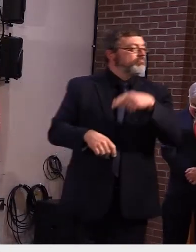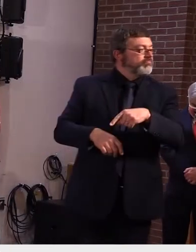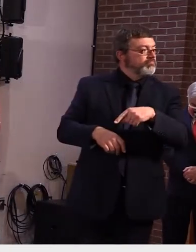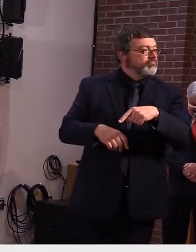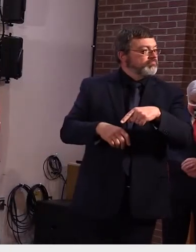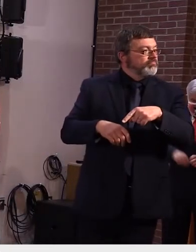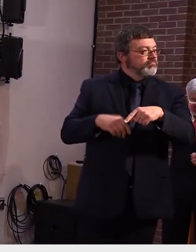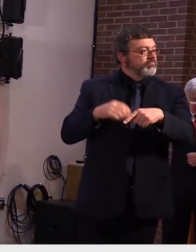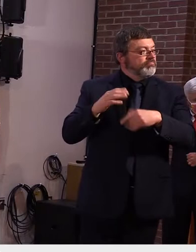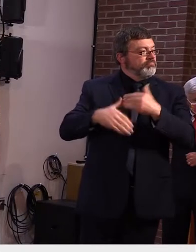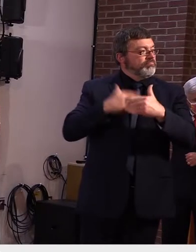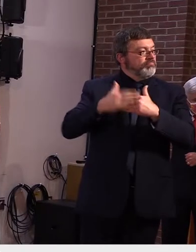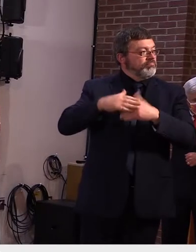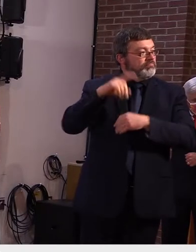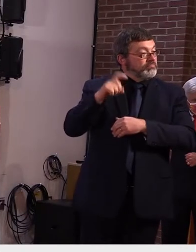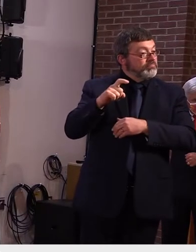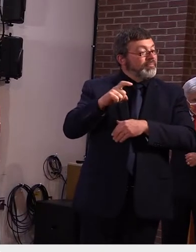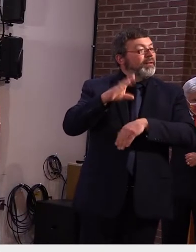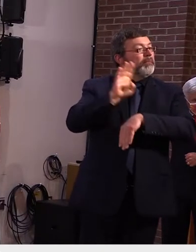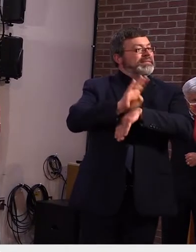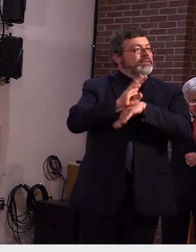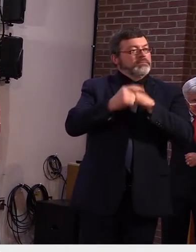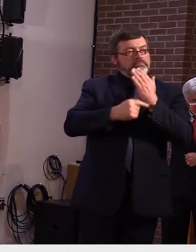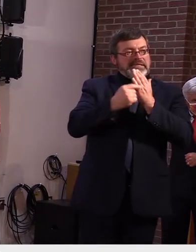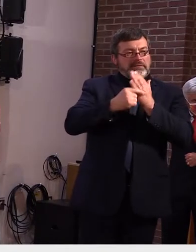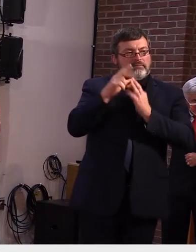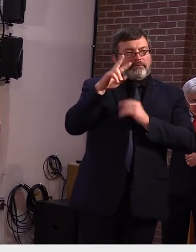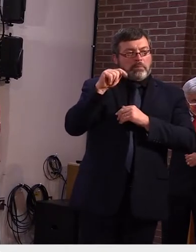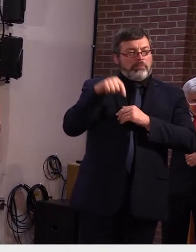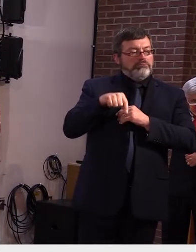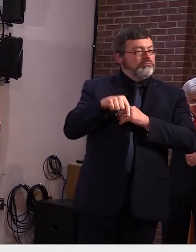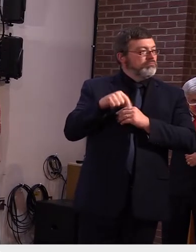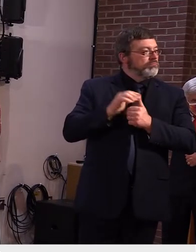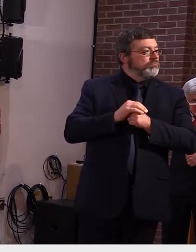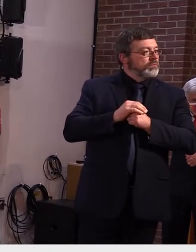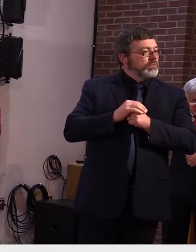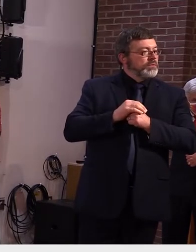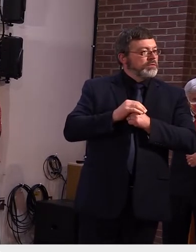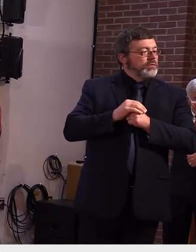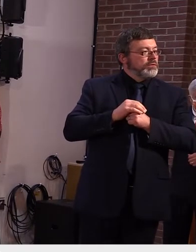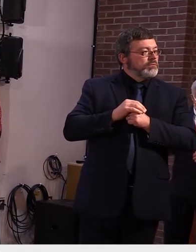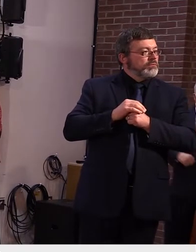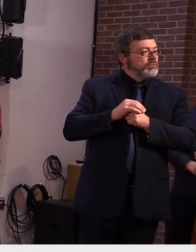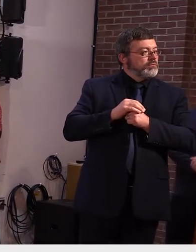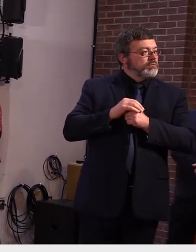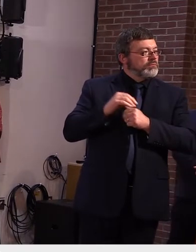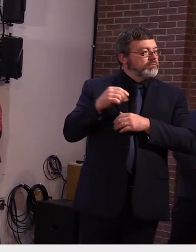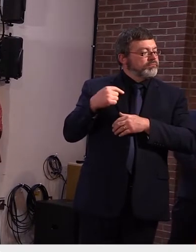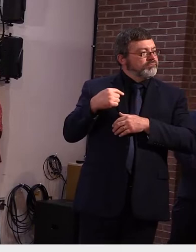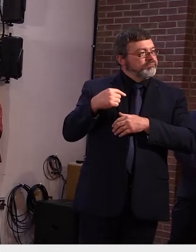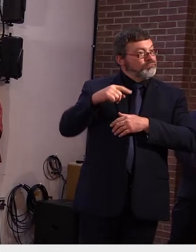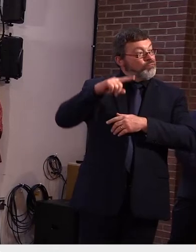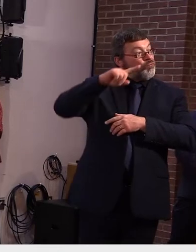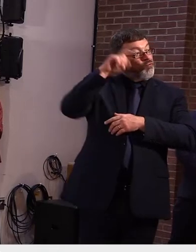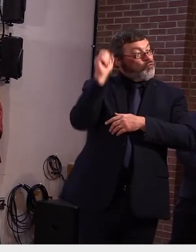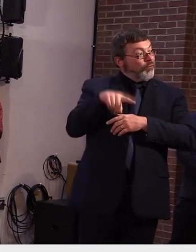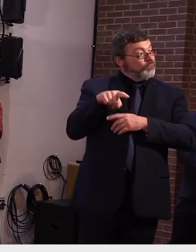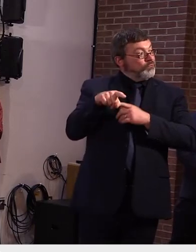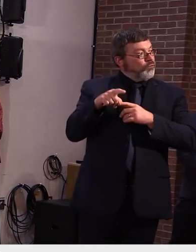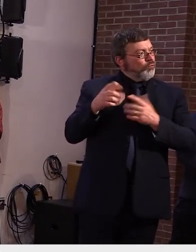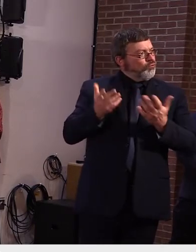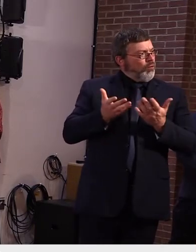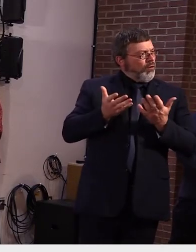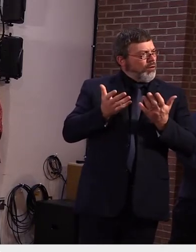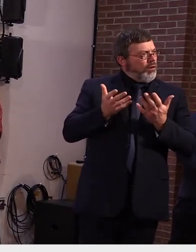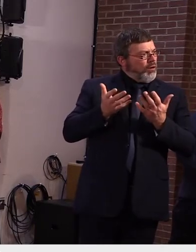um i had a question about the the last wages program maybe um commissioner to weigh in on it i was